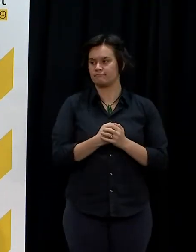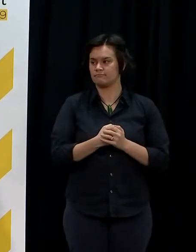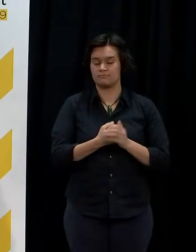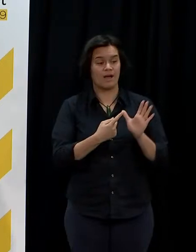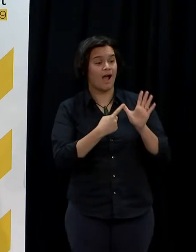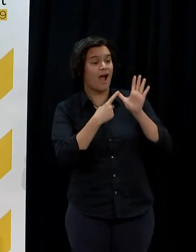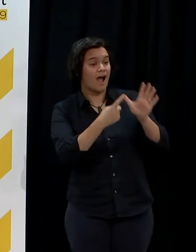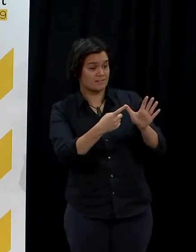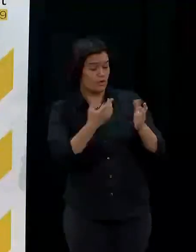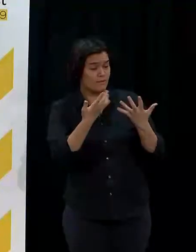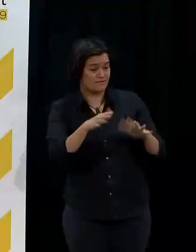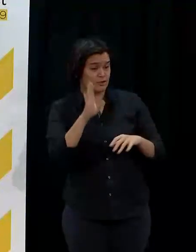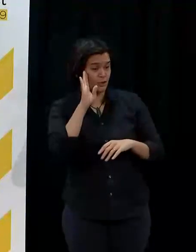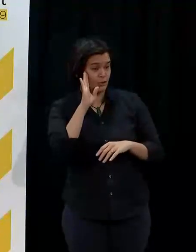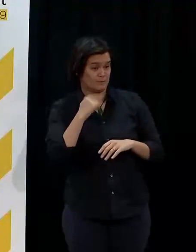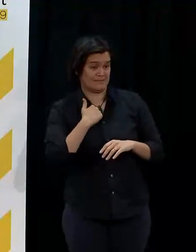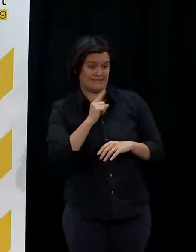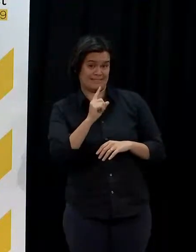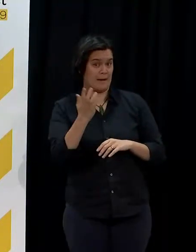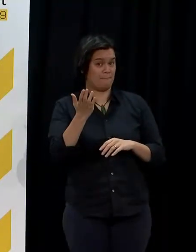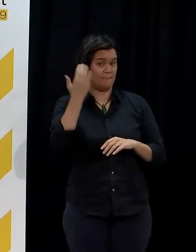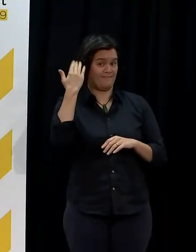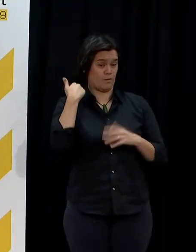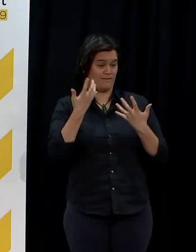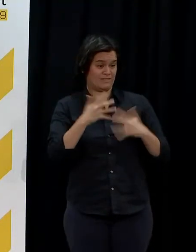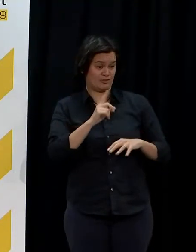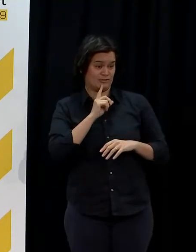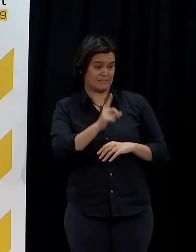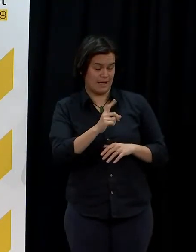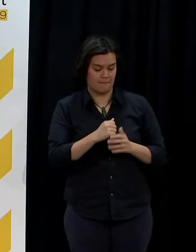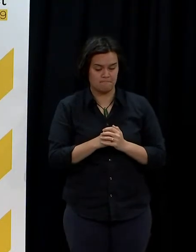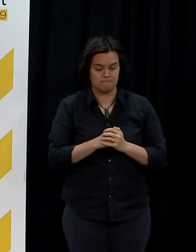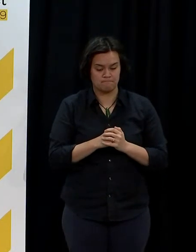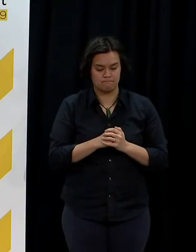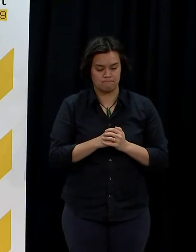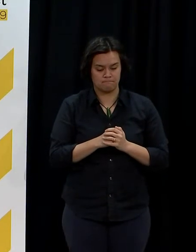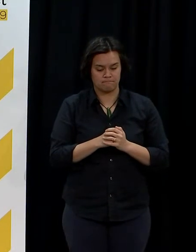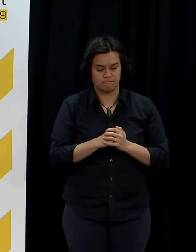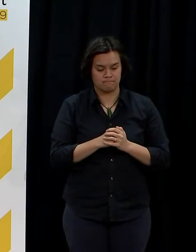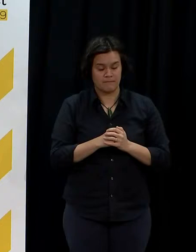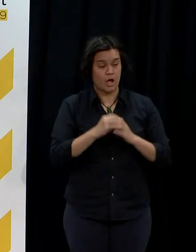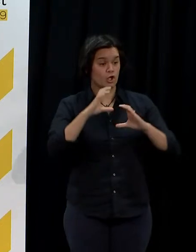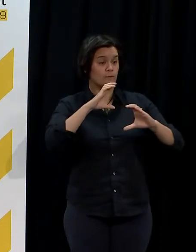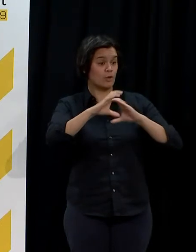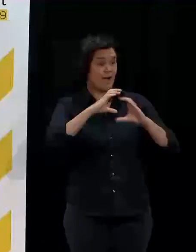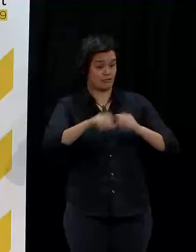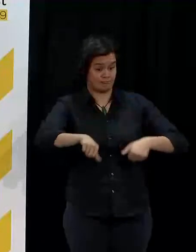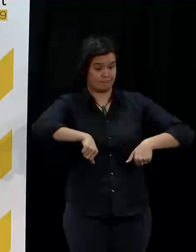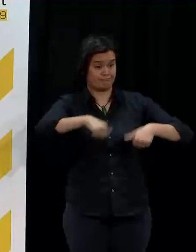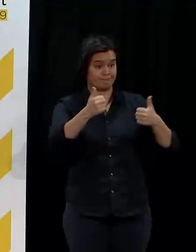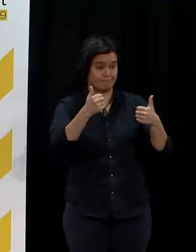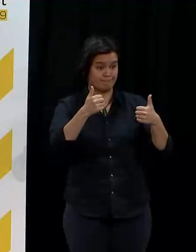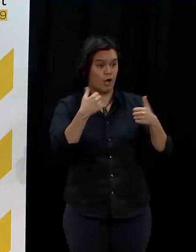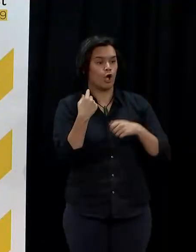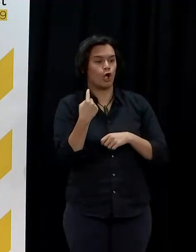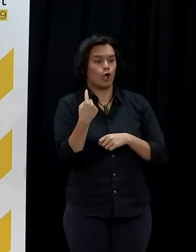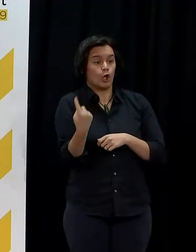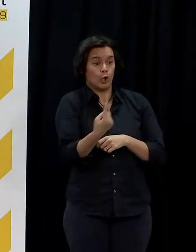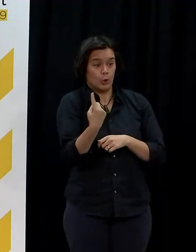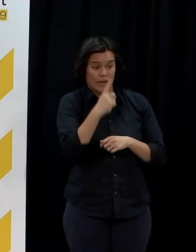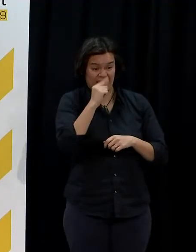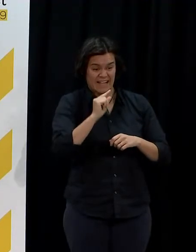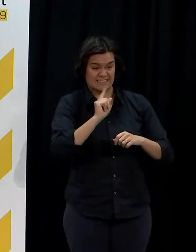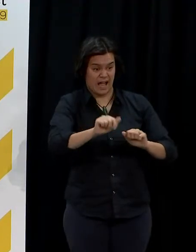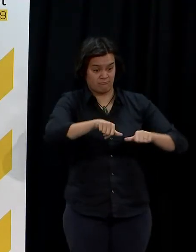heard me say before from this podium that the only people who can deem whether or not our communication has been what it needs to be is the community itself.